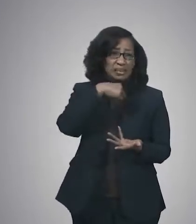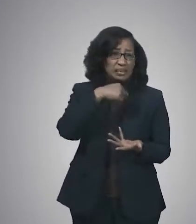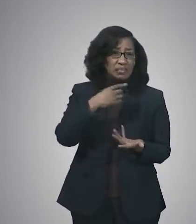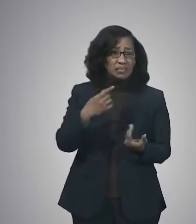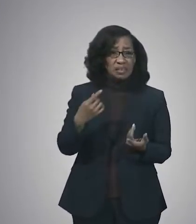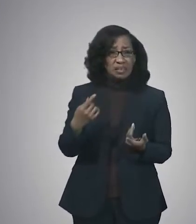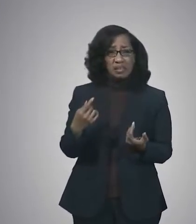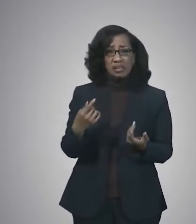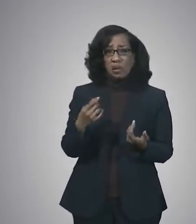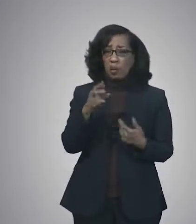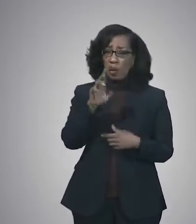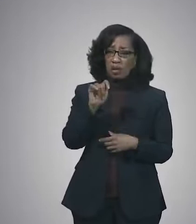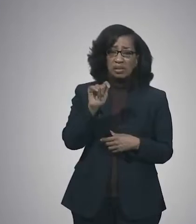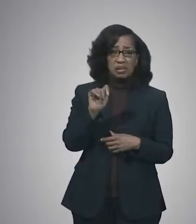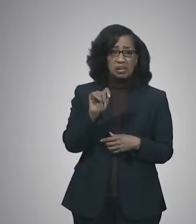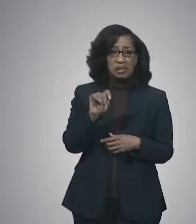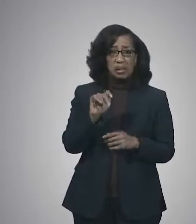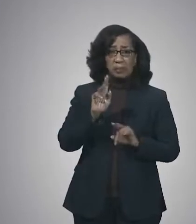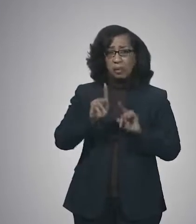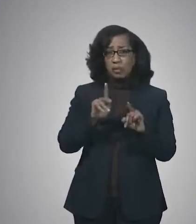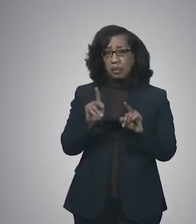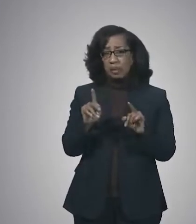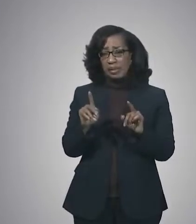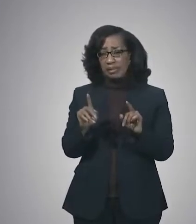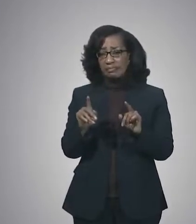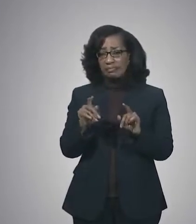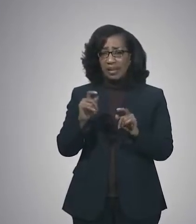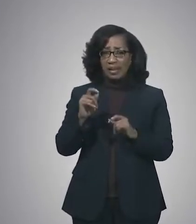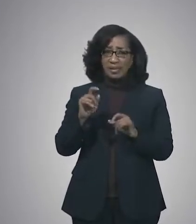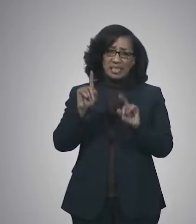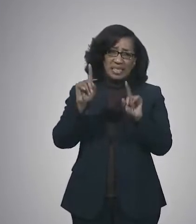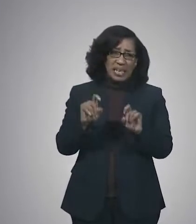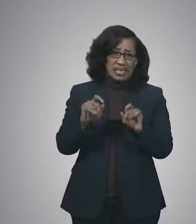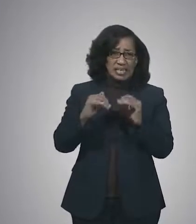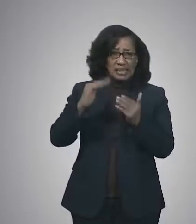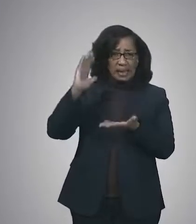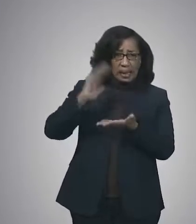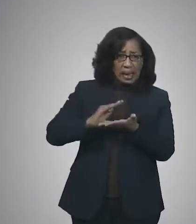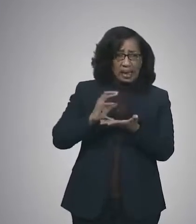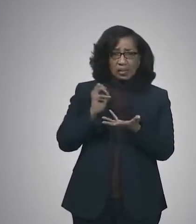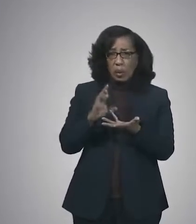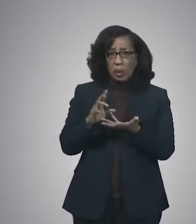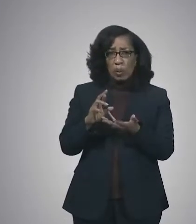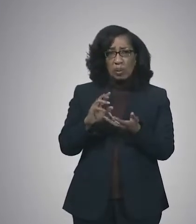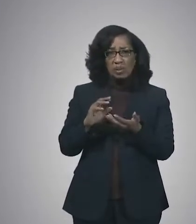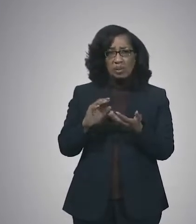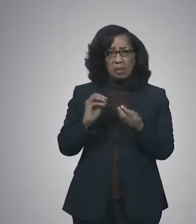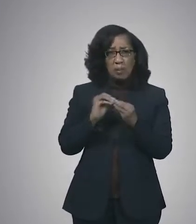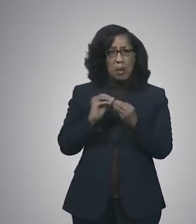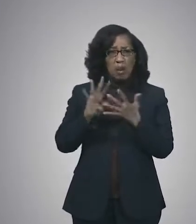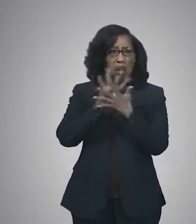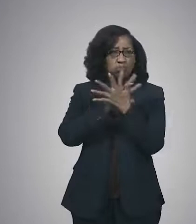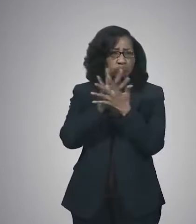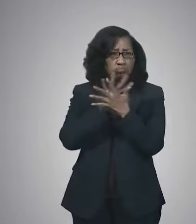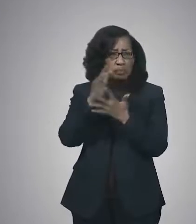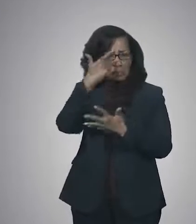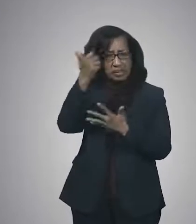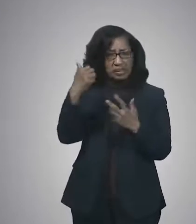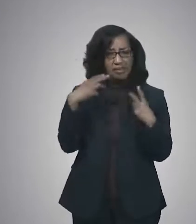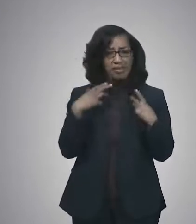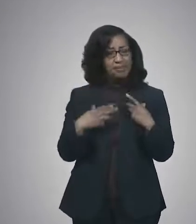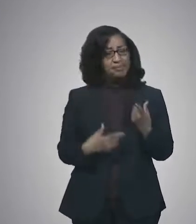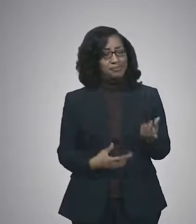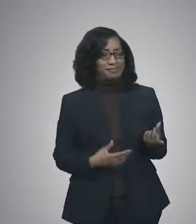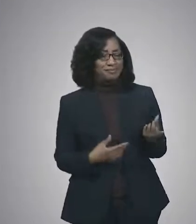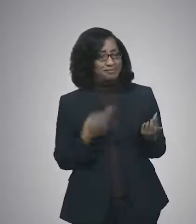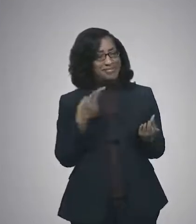you know, are people getting tested less or more, or there were days off and reporting, you know, is it just a little bit fuzzier with the noise? Hannah, you always have